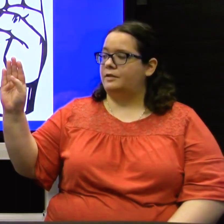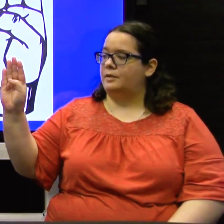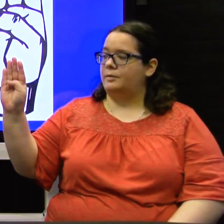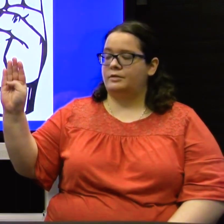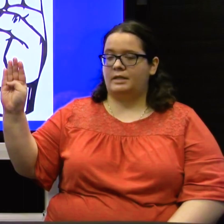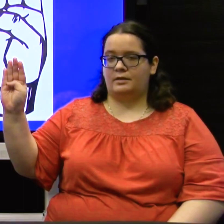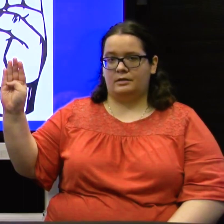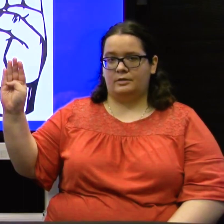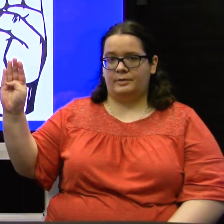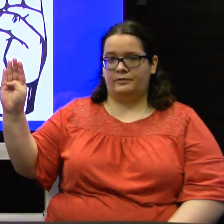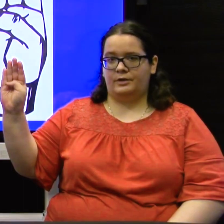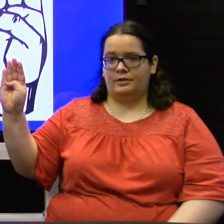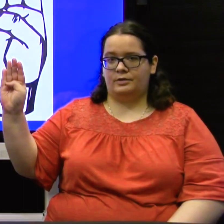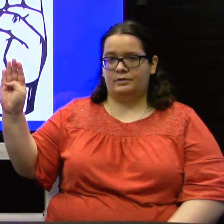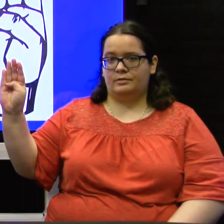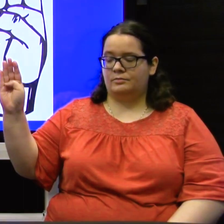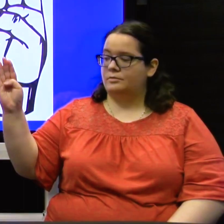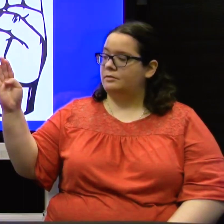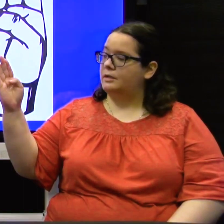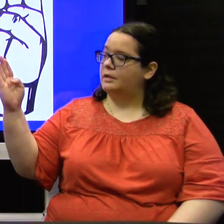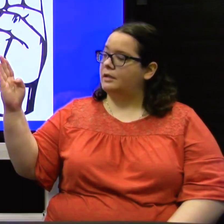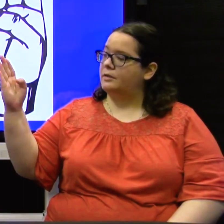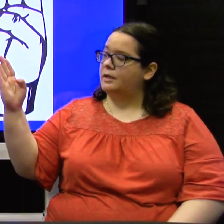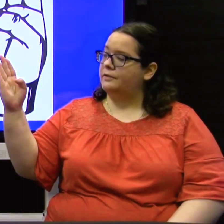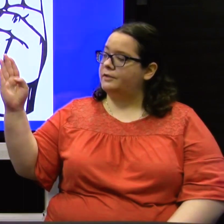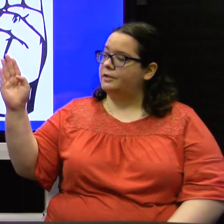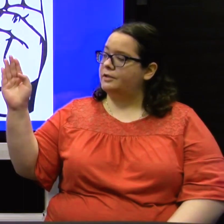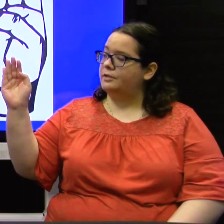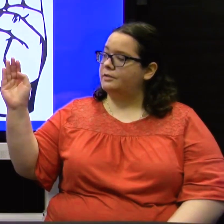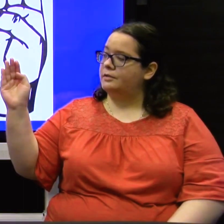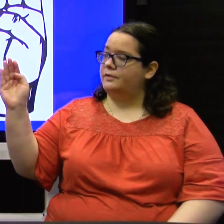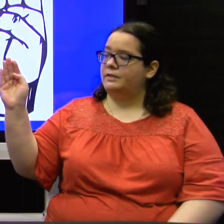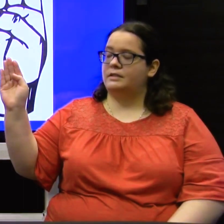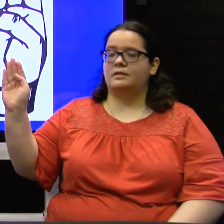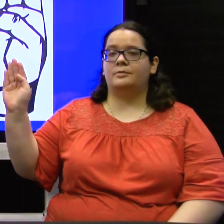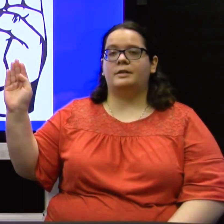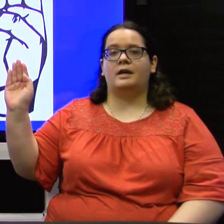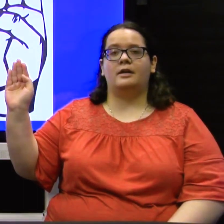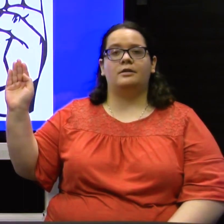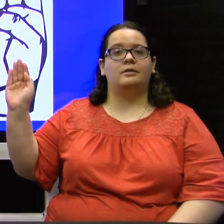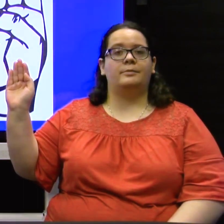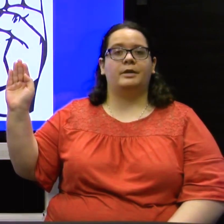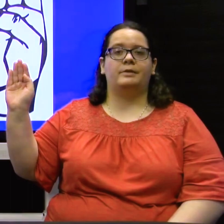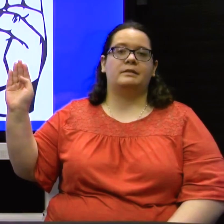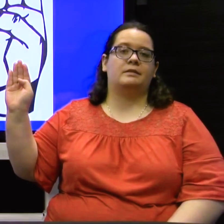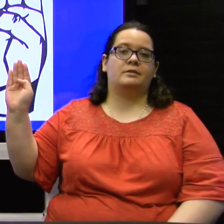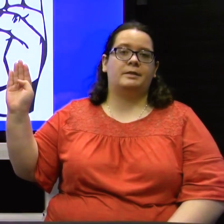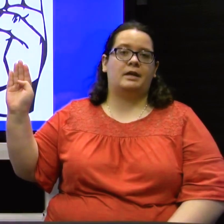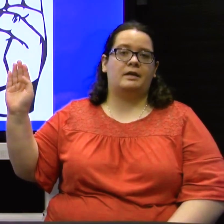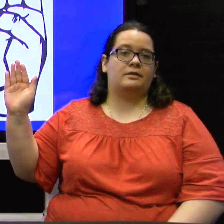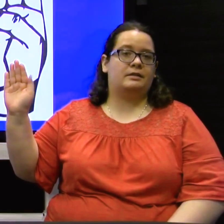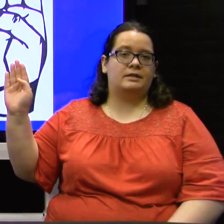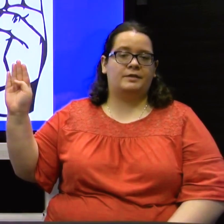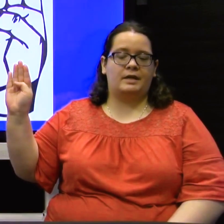your thumb goes down a little bit further, it can go down further. If it's a little bit higher, it might rest a little bit higher. That's fine.